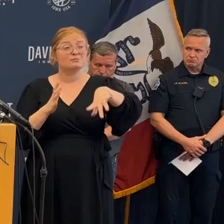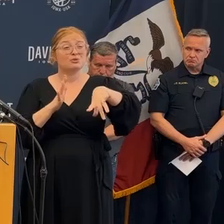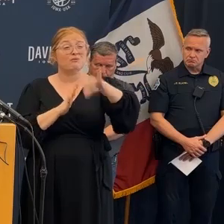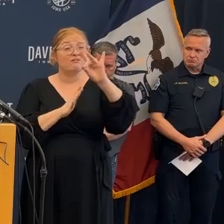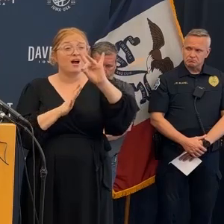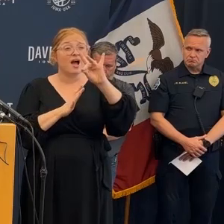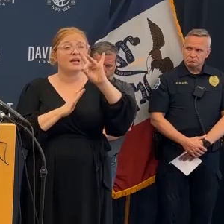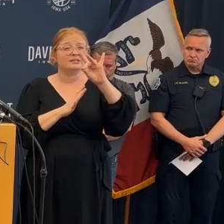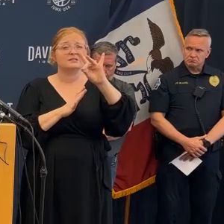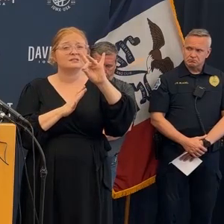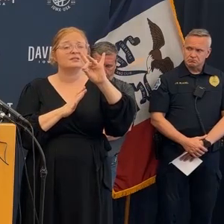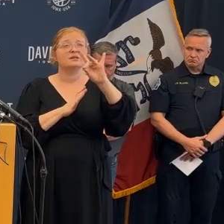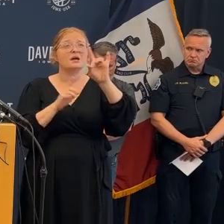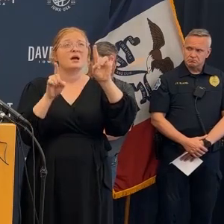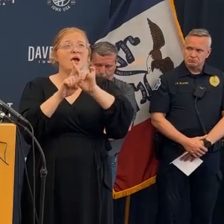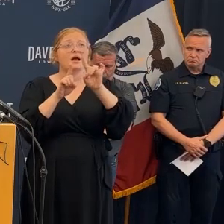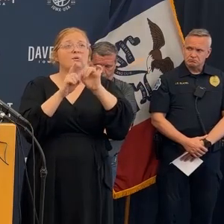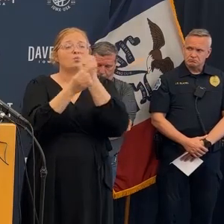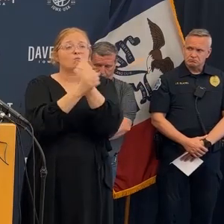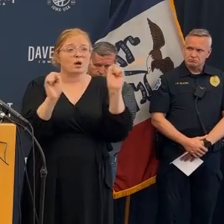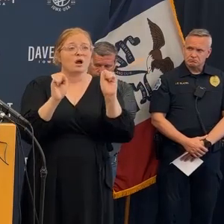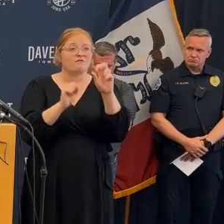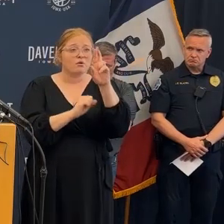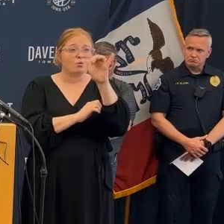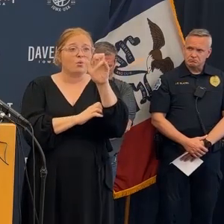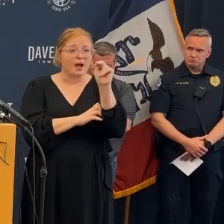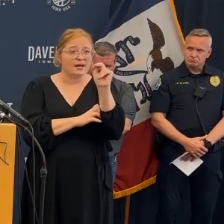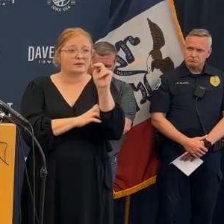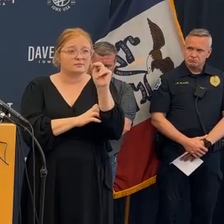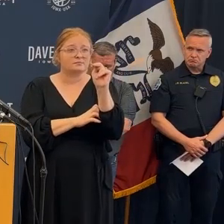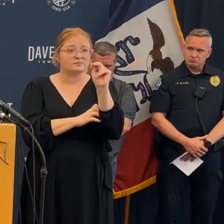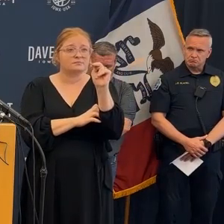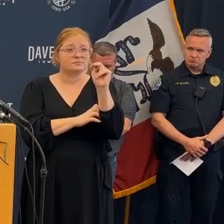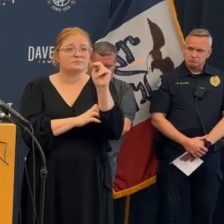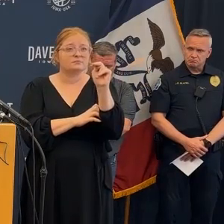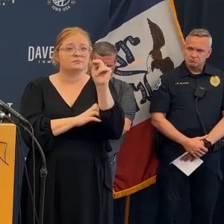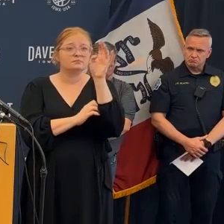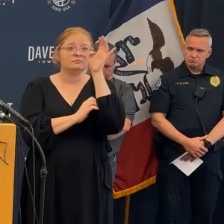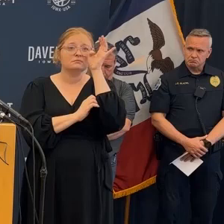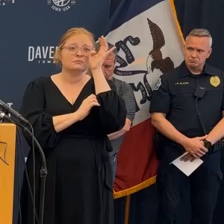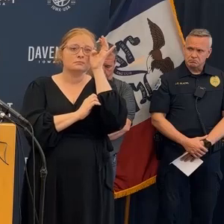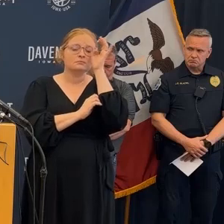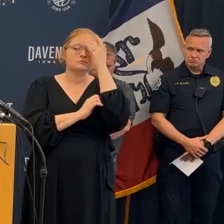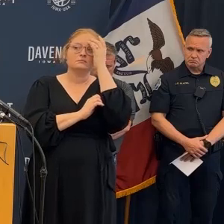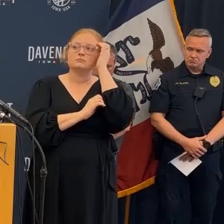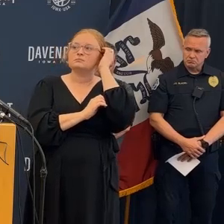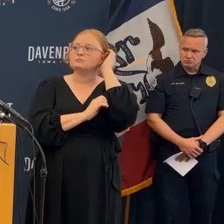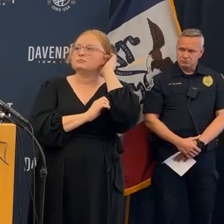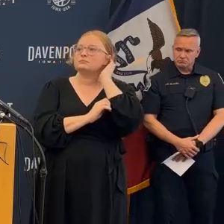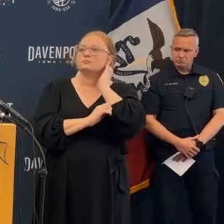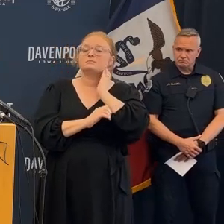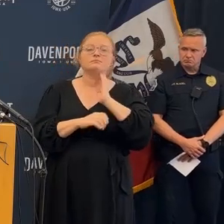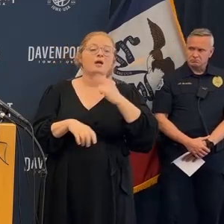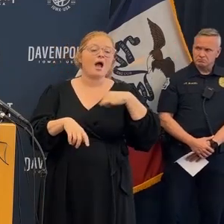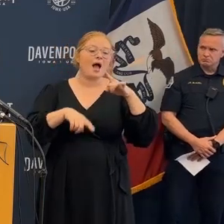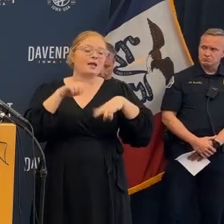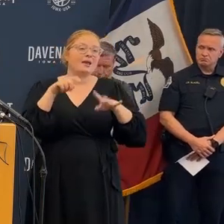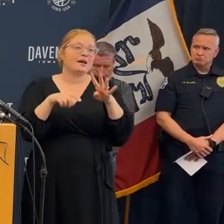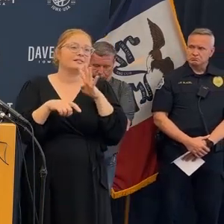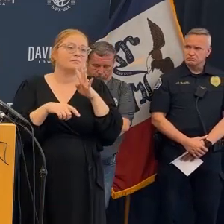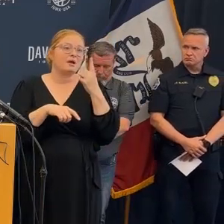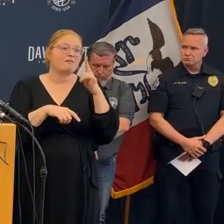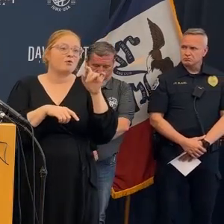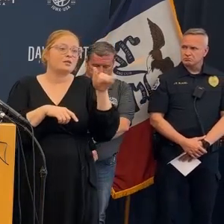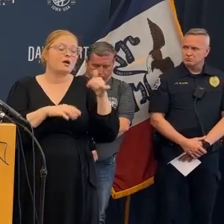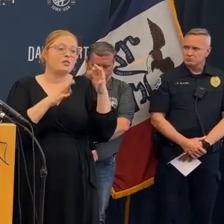it's a tough balance it's life for life it's it's it's it's it's it's a hard